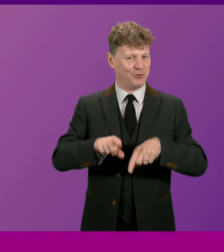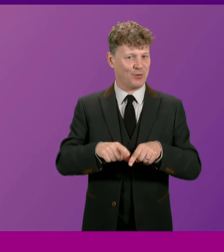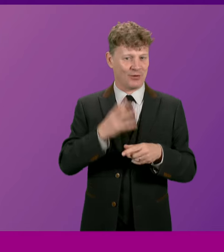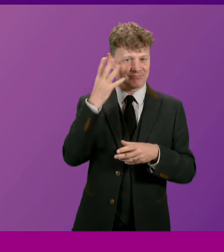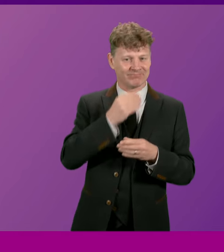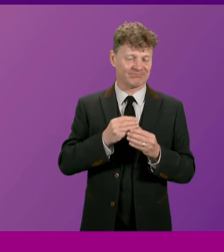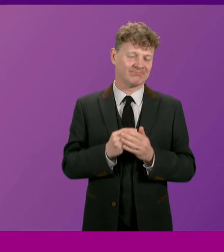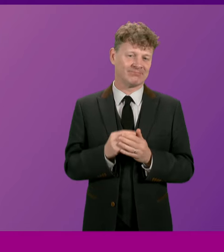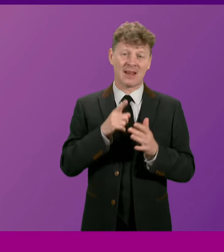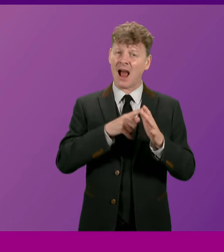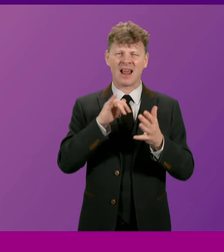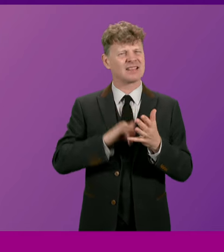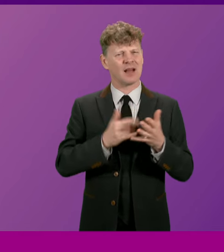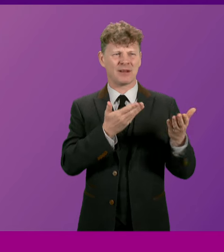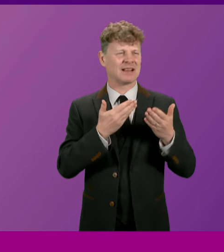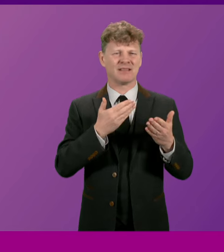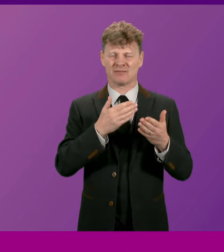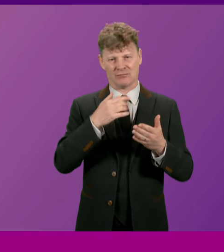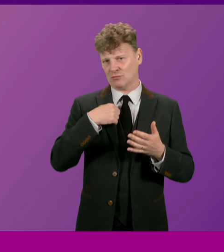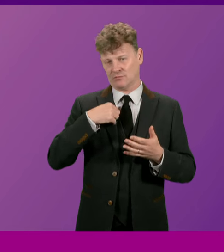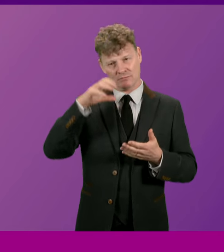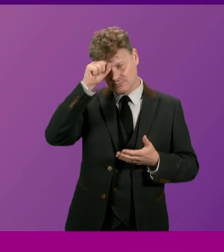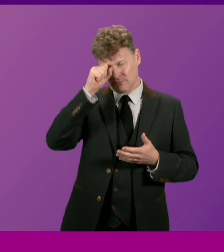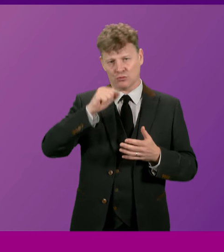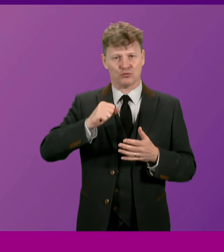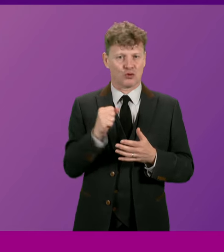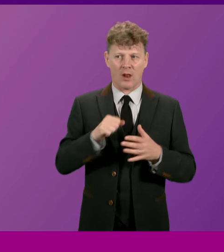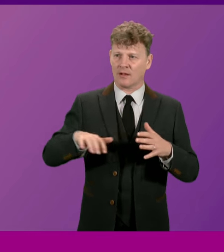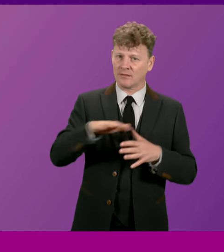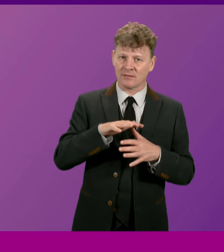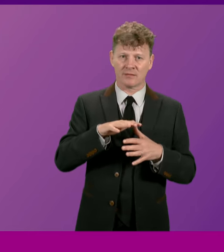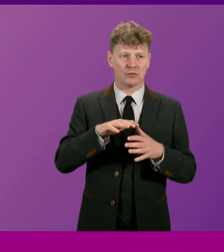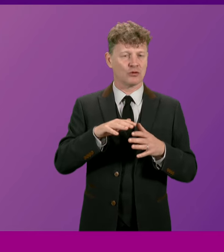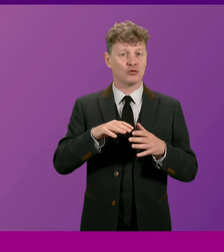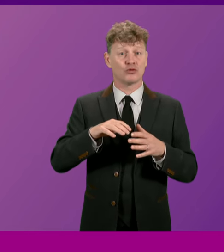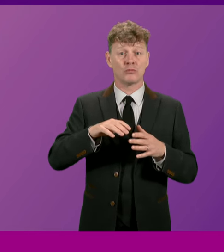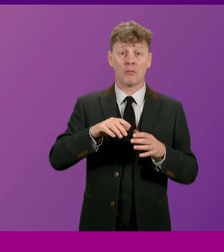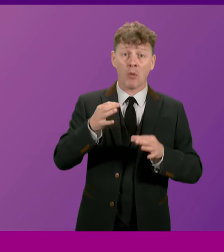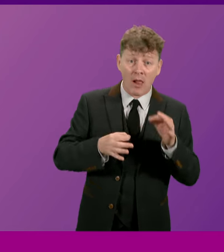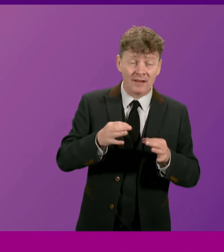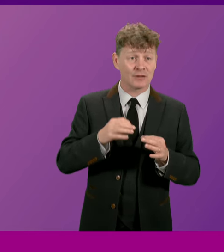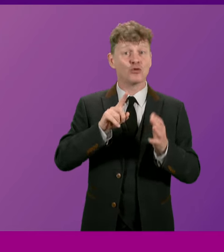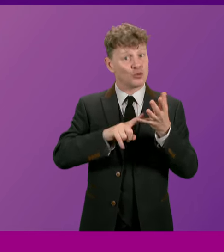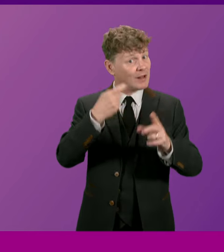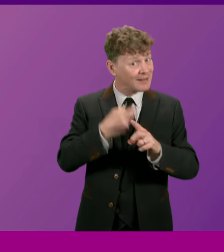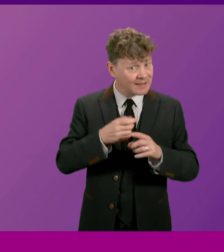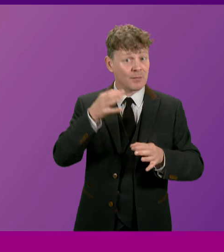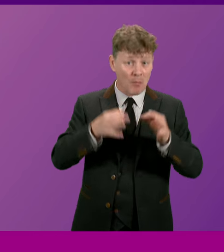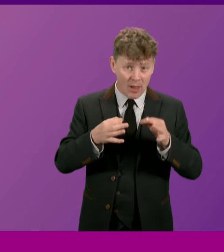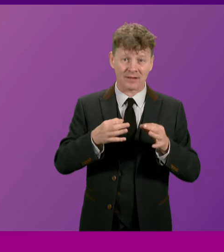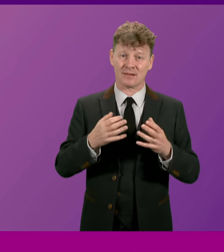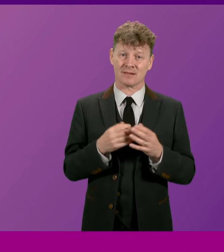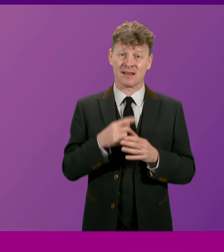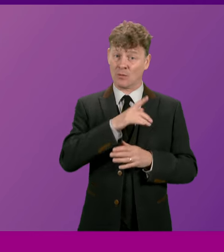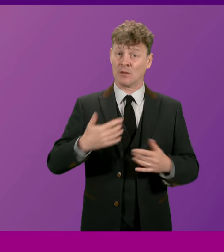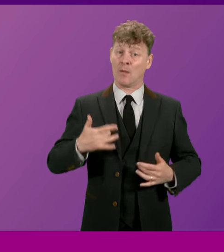Alex Salmond left an indelible mark on Scotland and on Scottish and United Kingdom politics and public life. He was